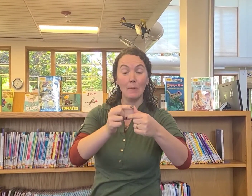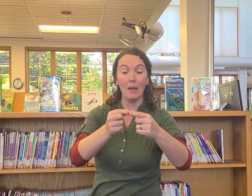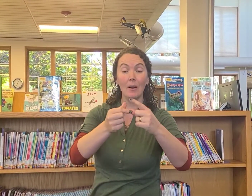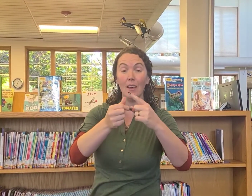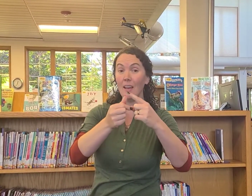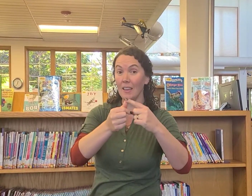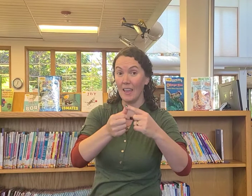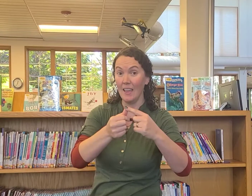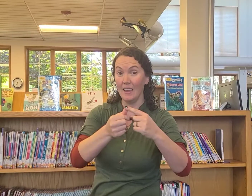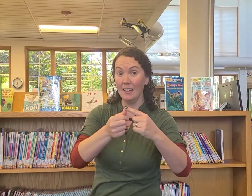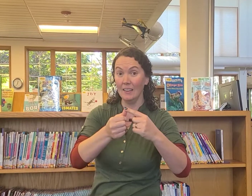spout again.